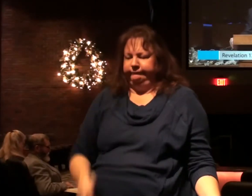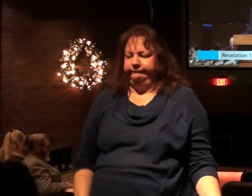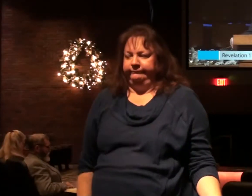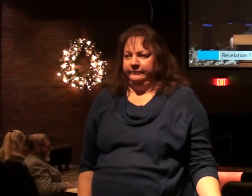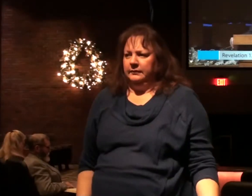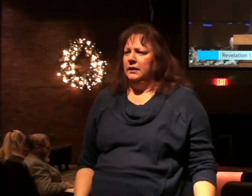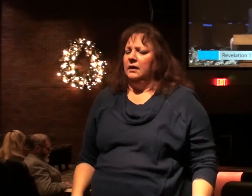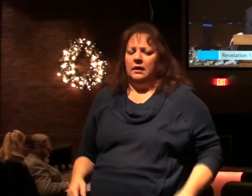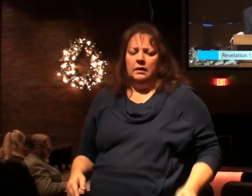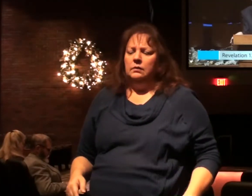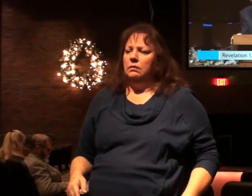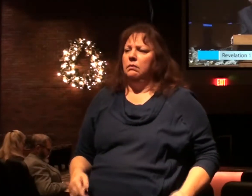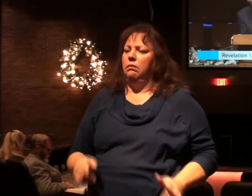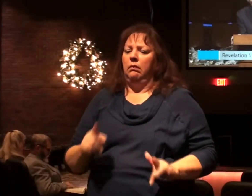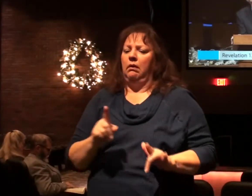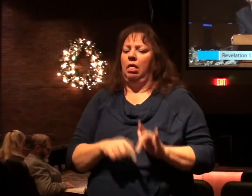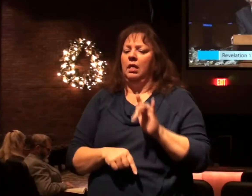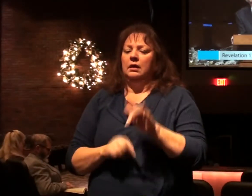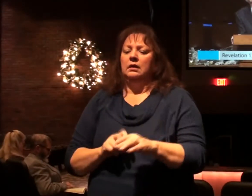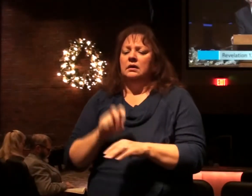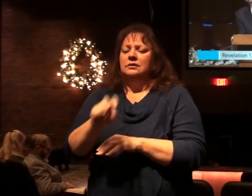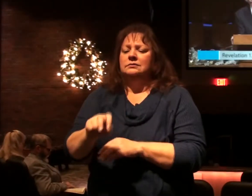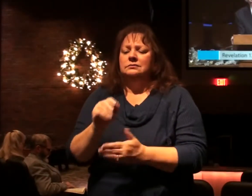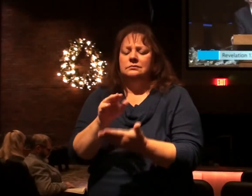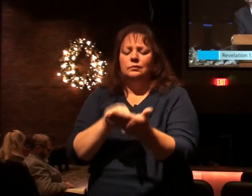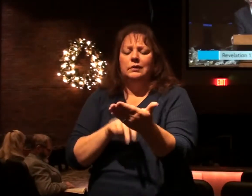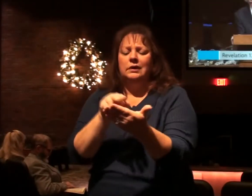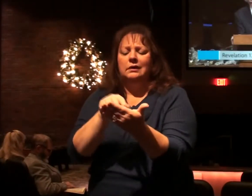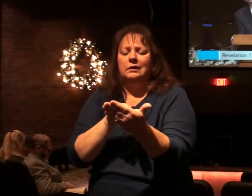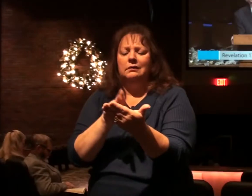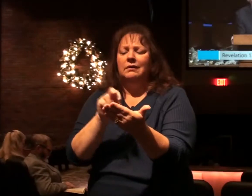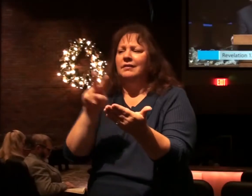Now why doesn't he just skip over to chapter 19